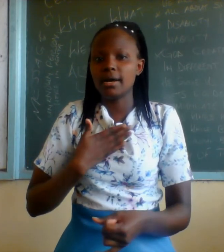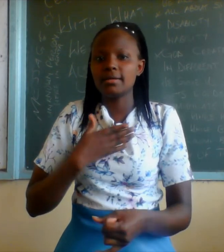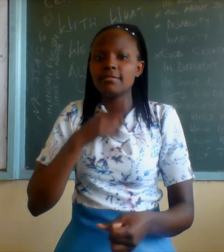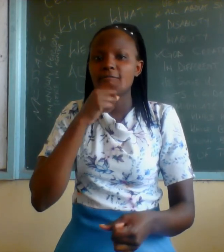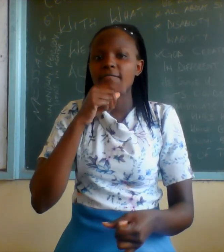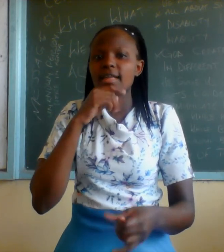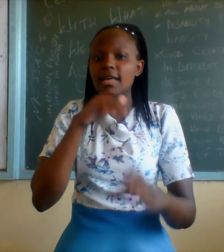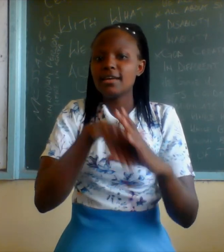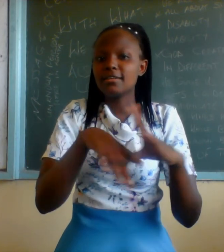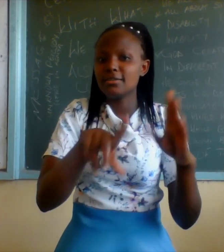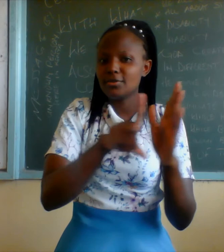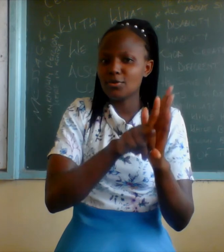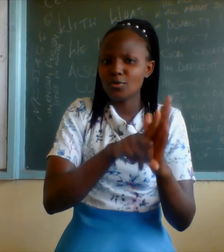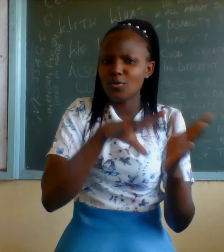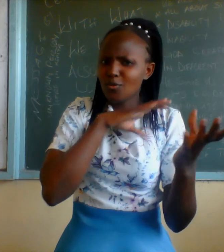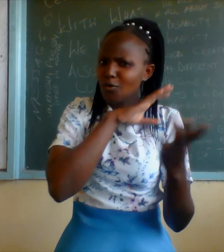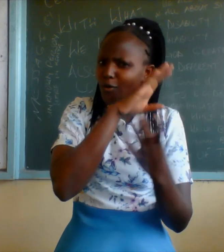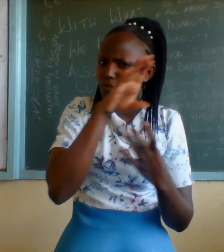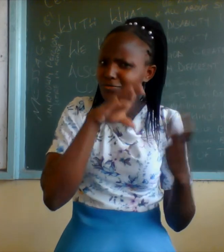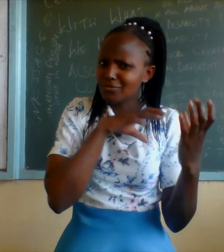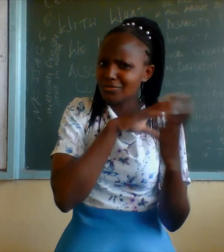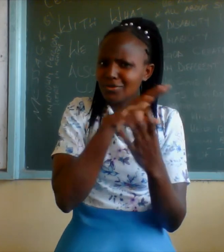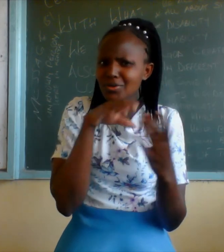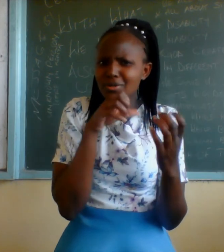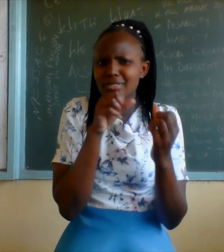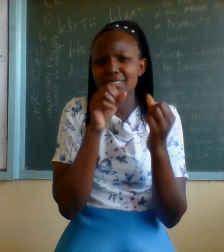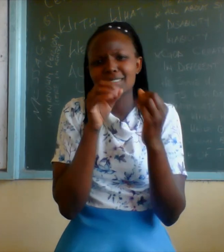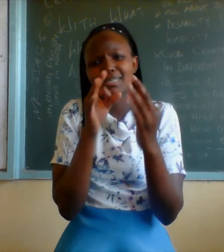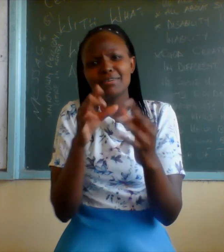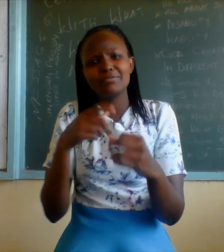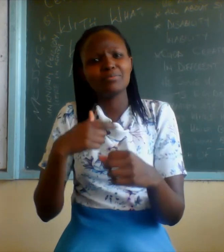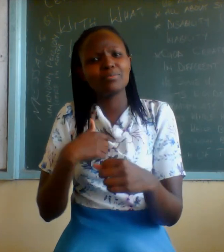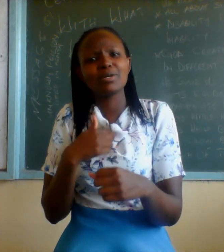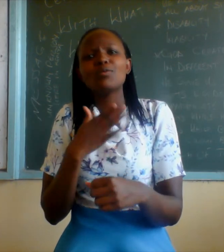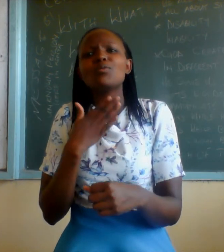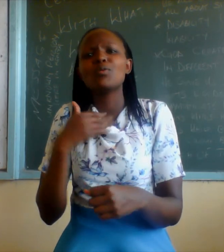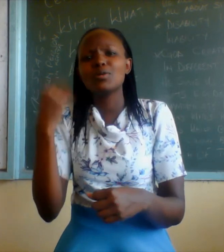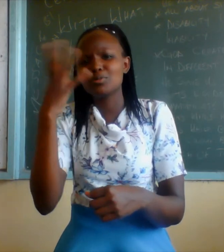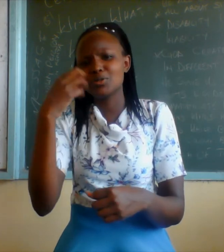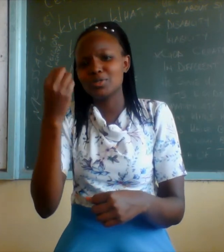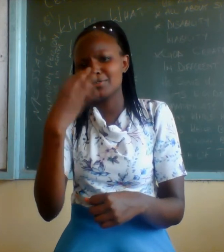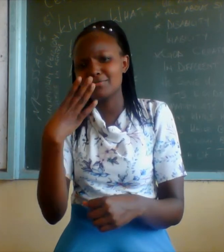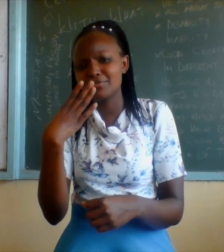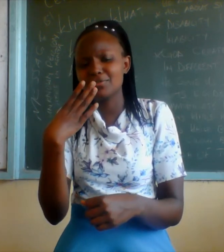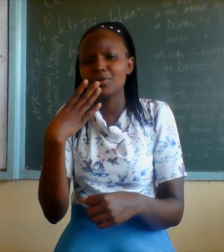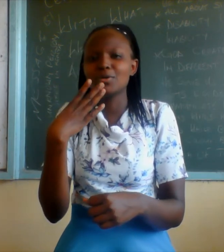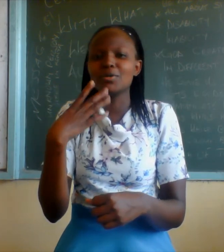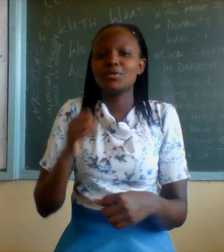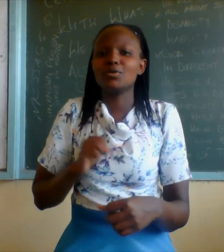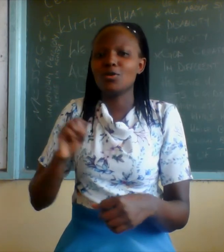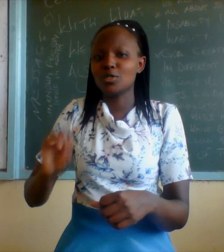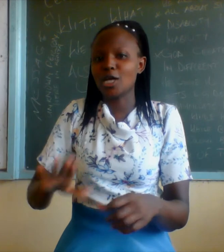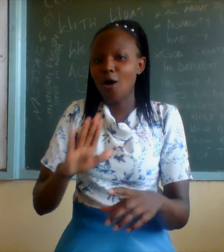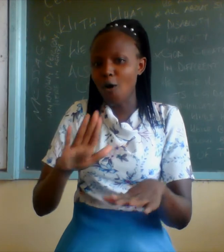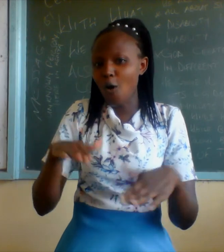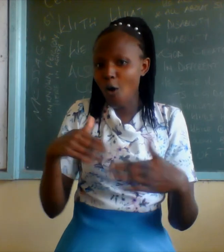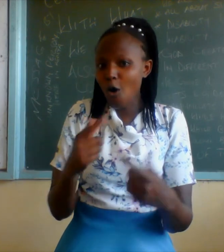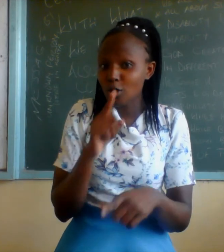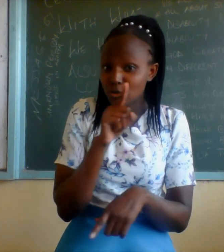was confused whether you were the one who wanted his beautiful daughter, because you were the one